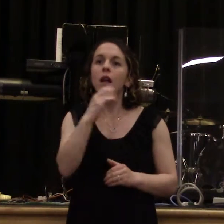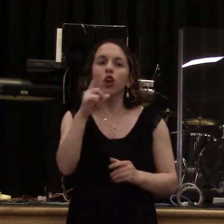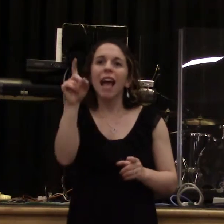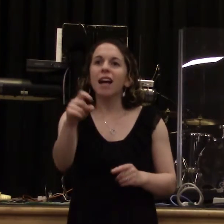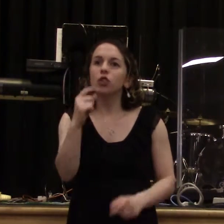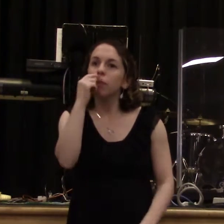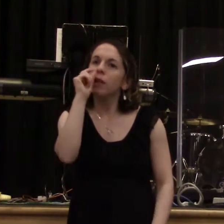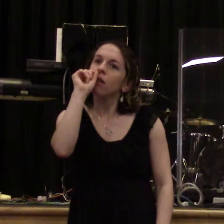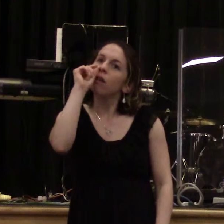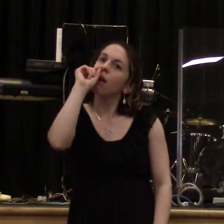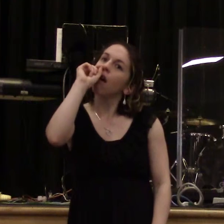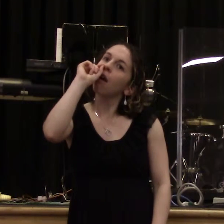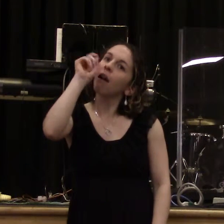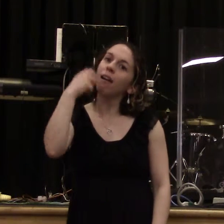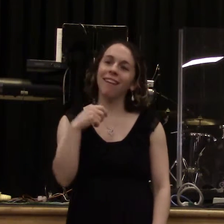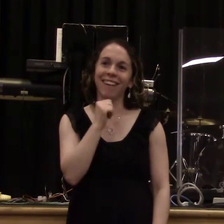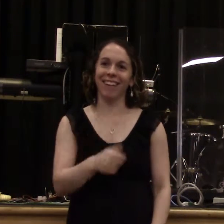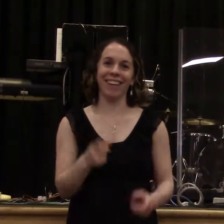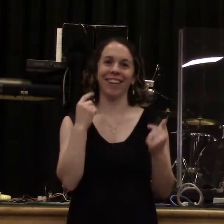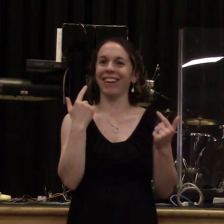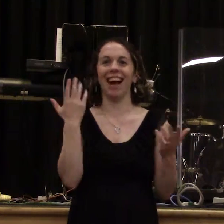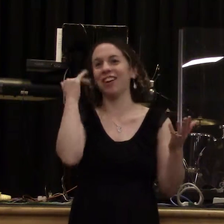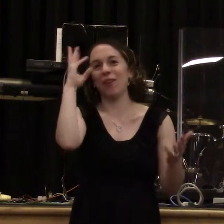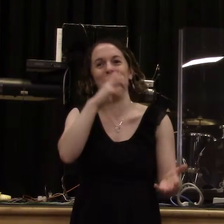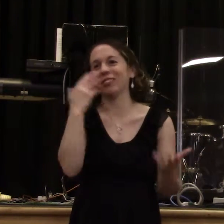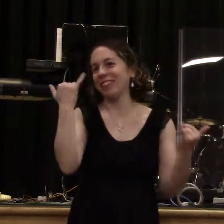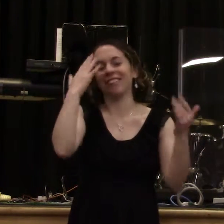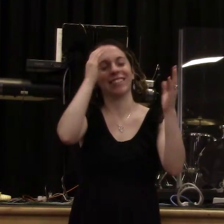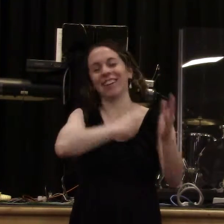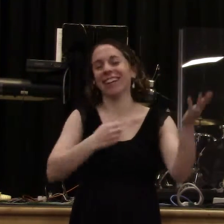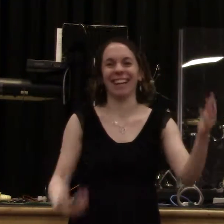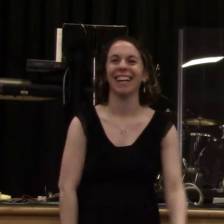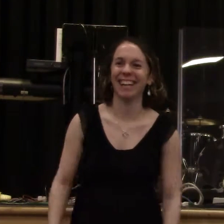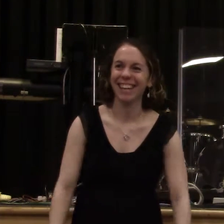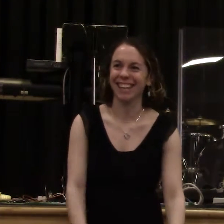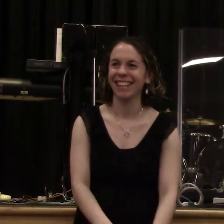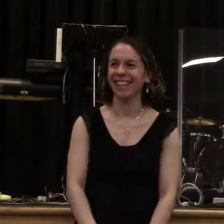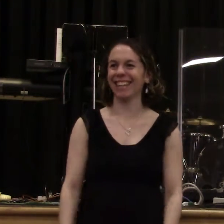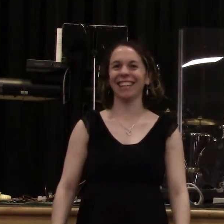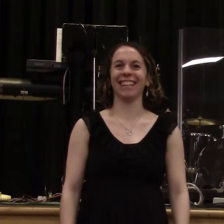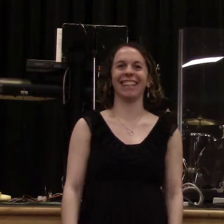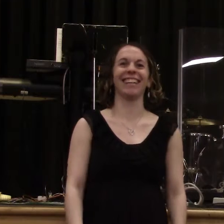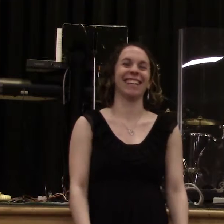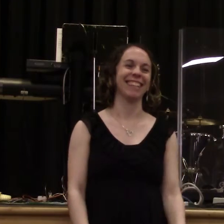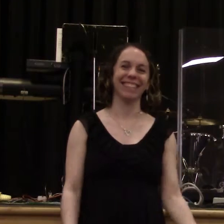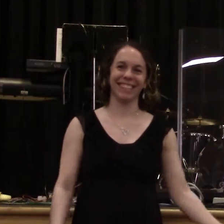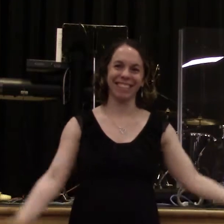anyway. Hallelujah. But no, listen to me. God doesn't have all these weird requirements. Hallelujah. You know what? How do I know I'm serving God right?